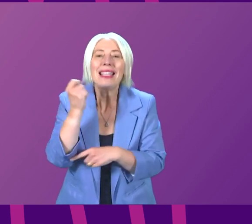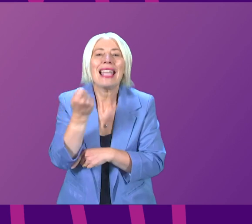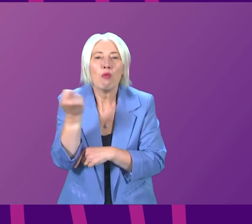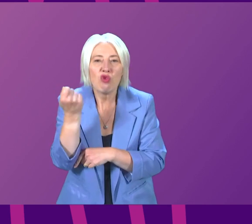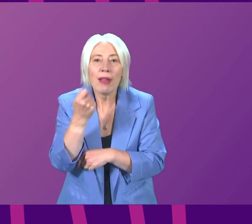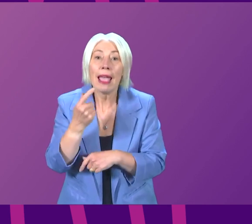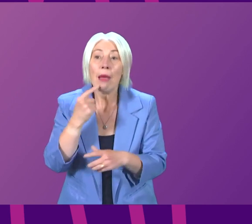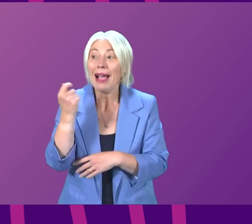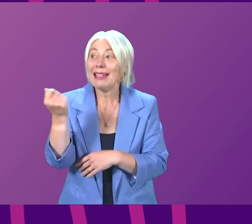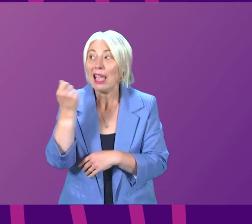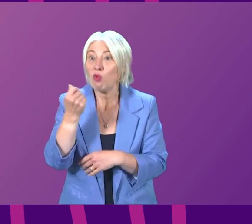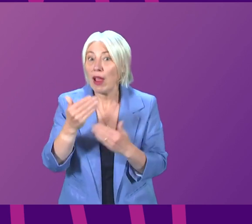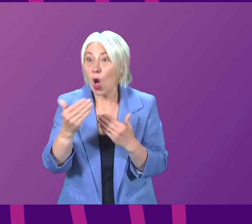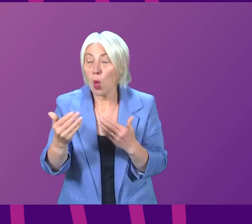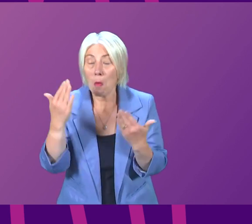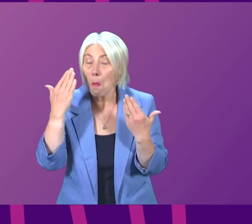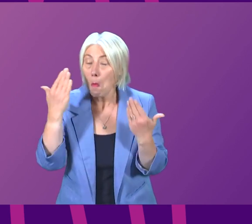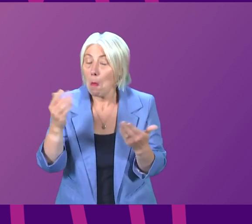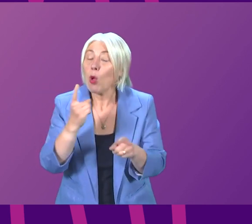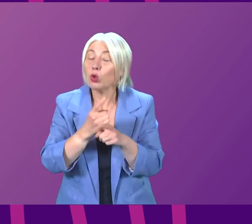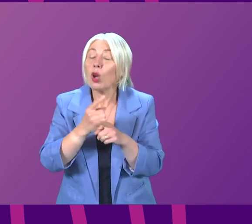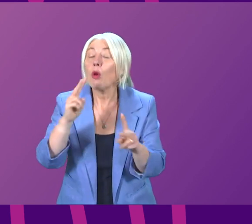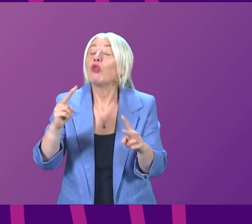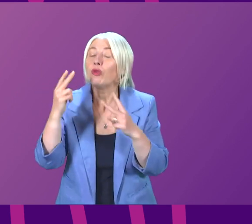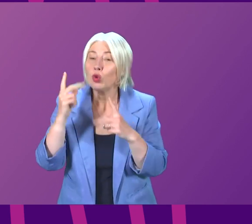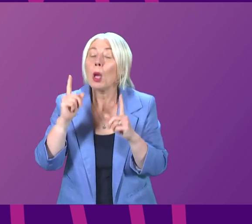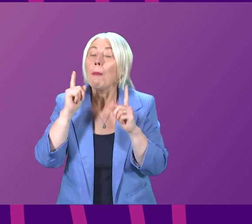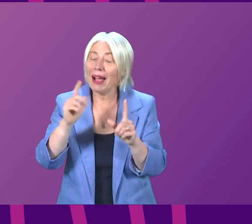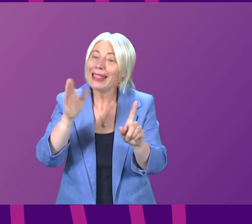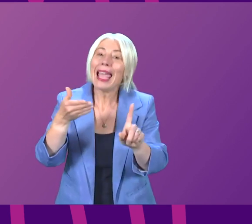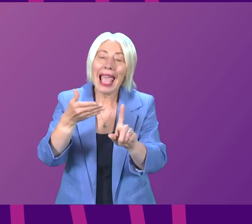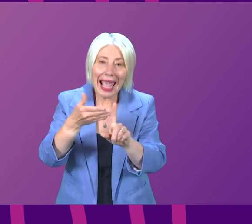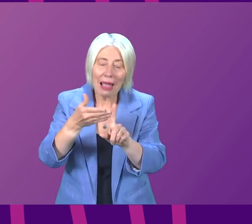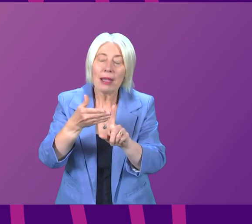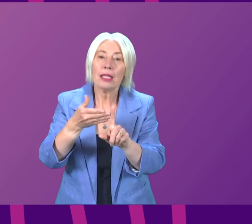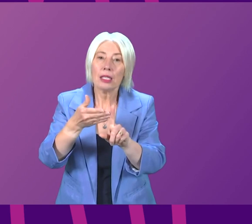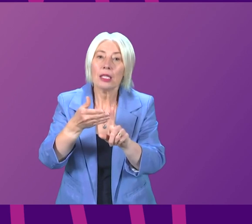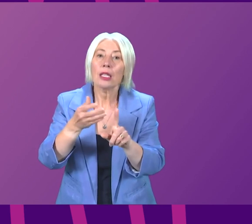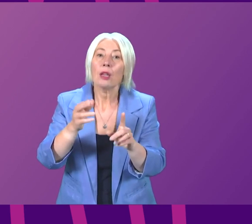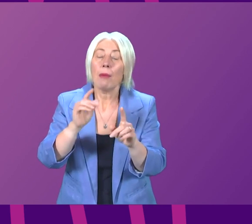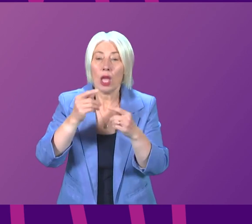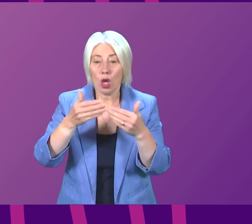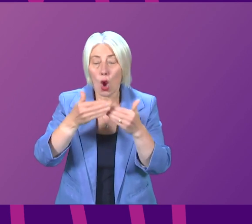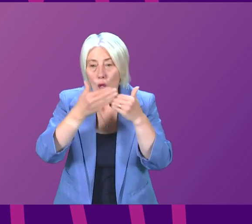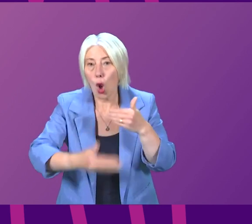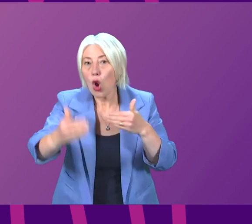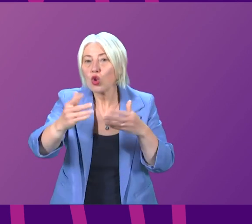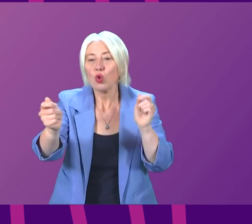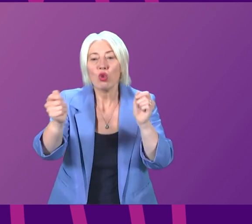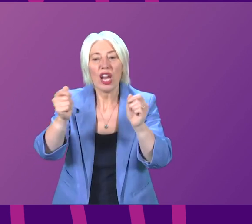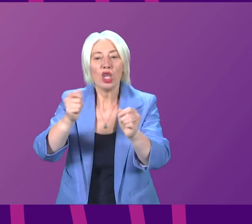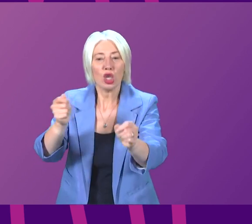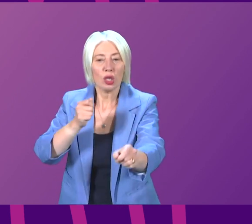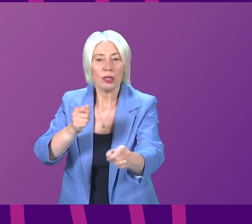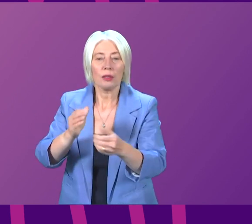to be will depend on the reviews that I have just spoken about. But they are intended to pave the way for longer term reforms, to